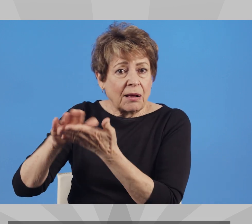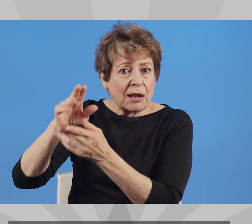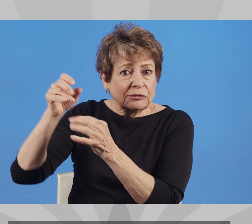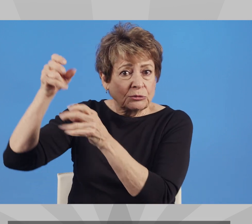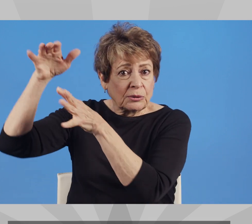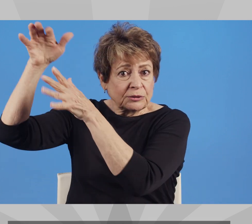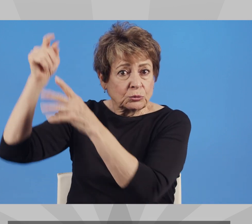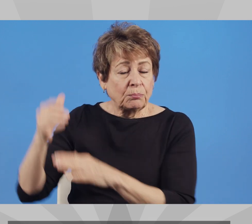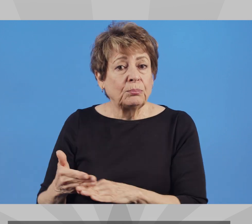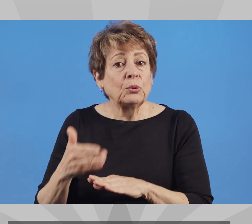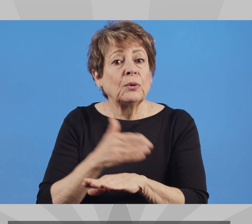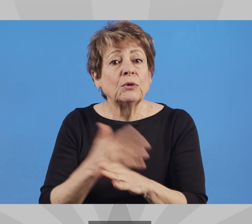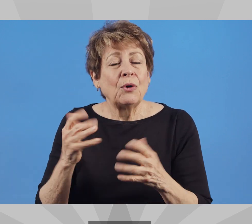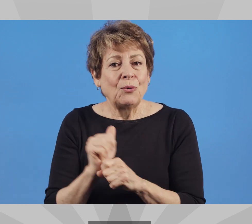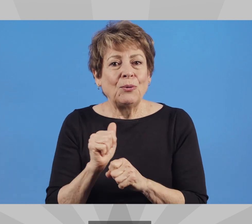and economy,